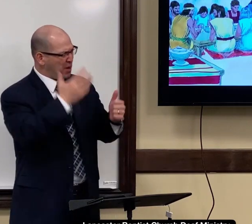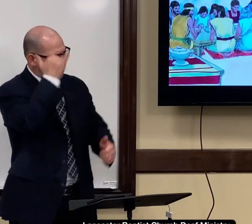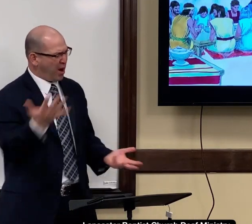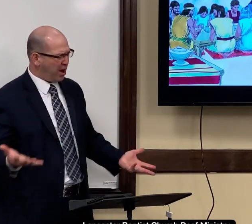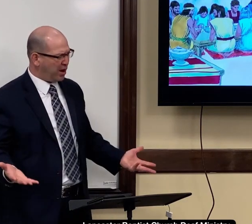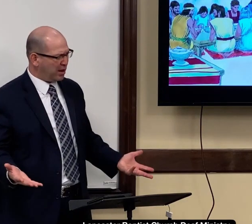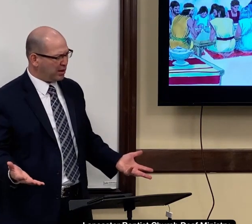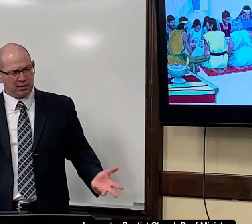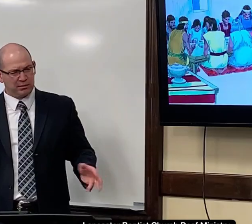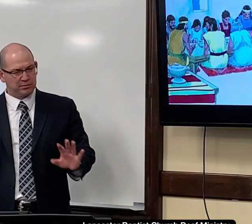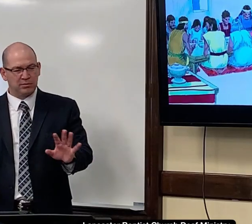Why get baptized?